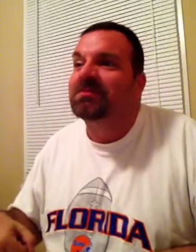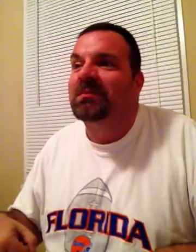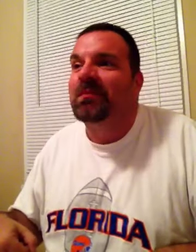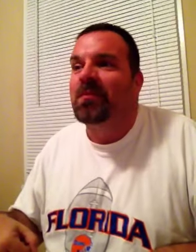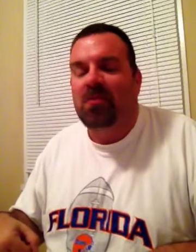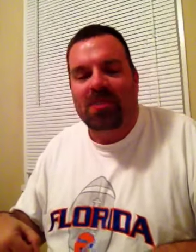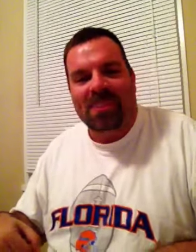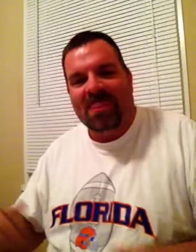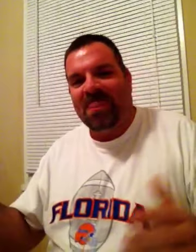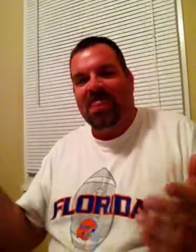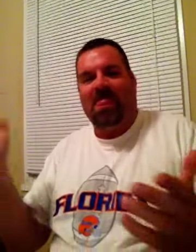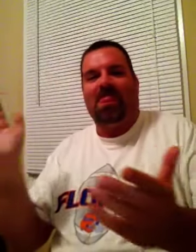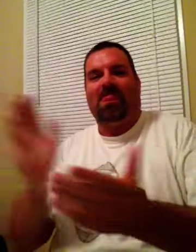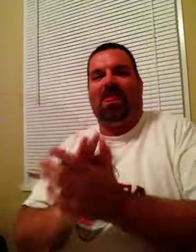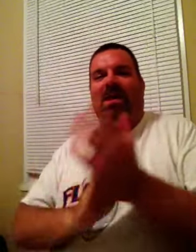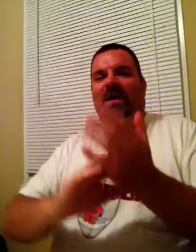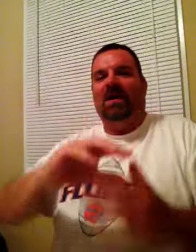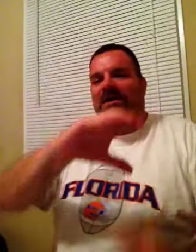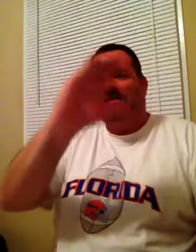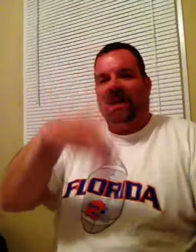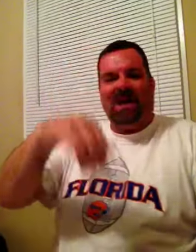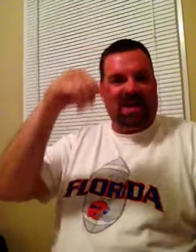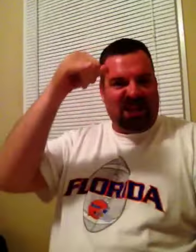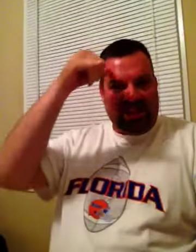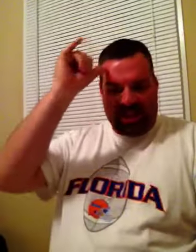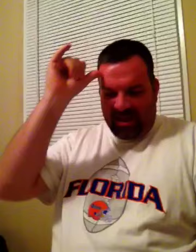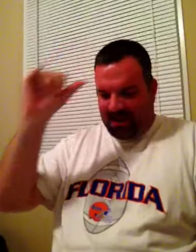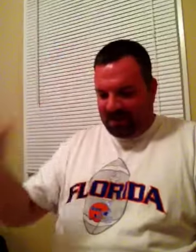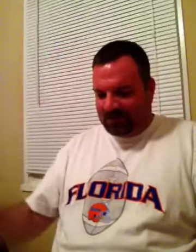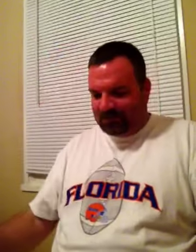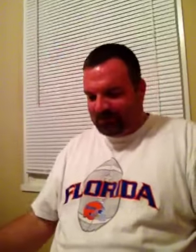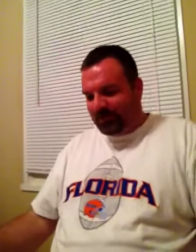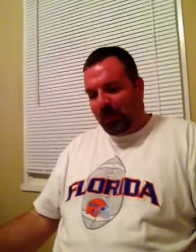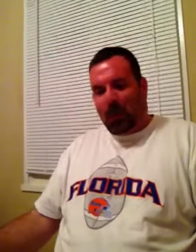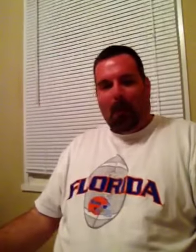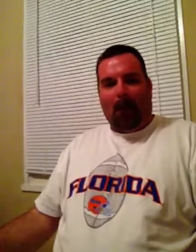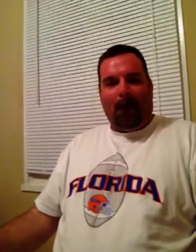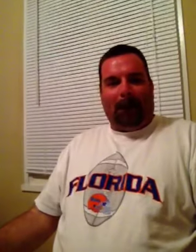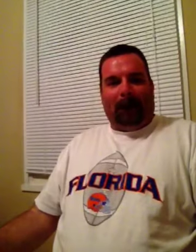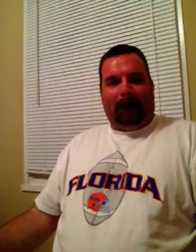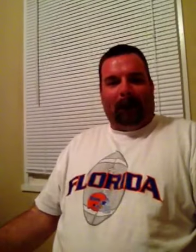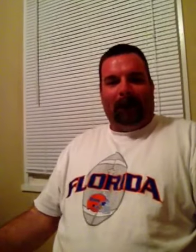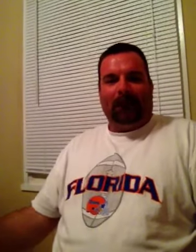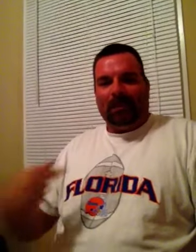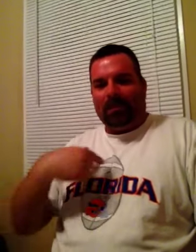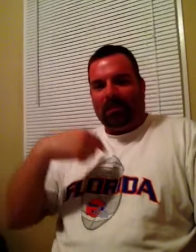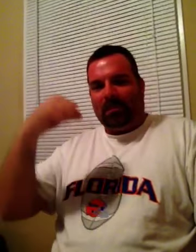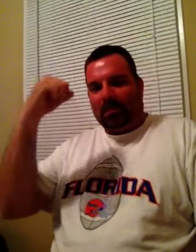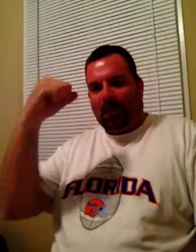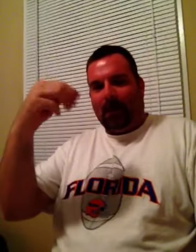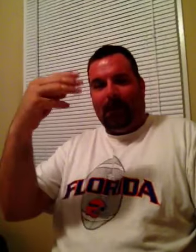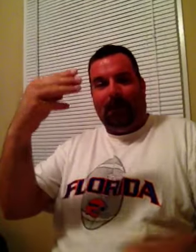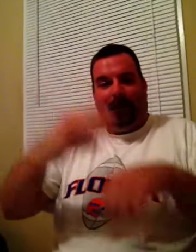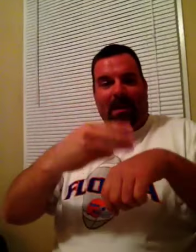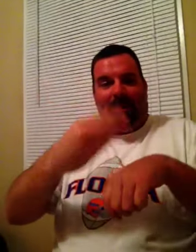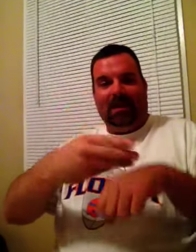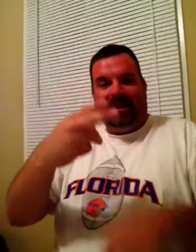With more ways to get more entertainment, only Xfinity On Demand is beyond demand. Xfinity, the future of the awesome.